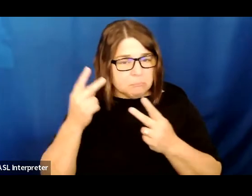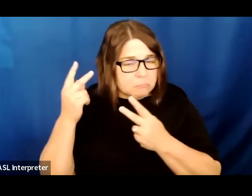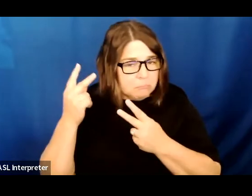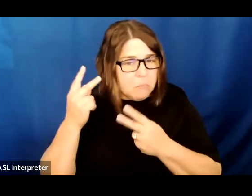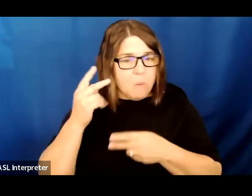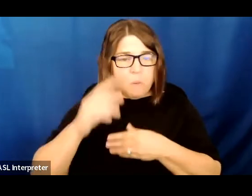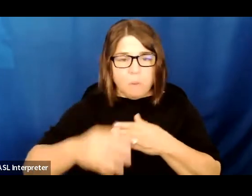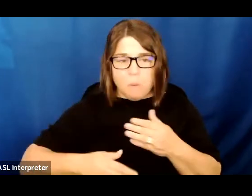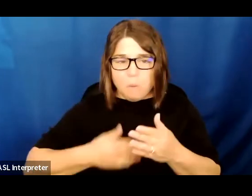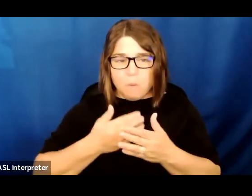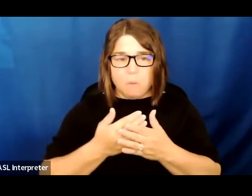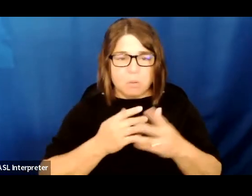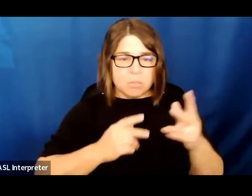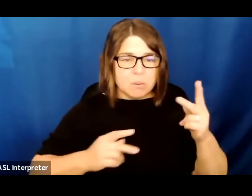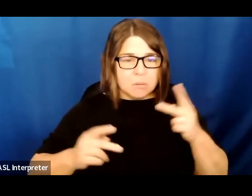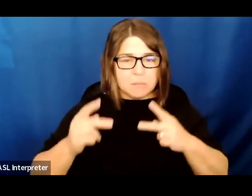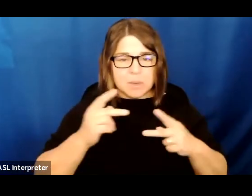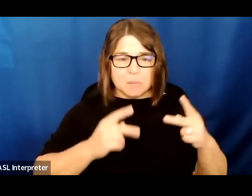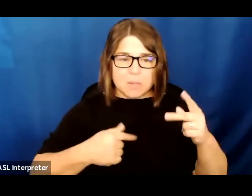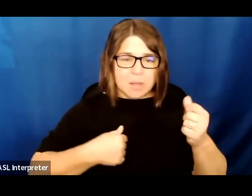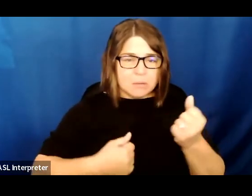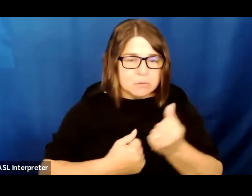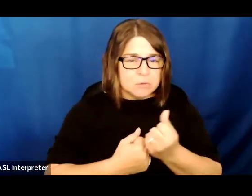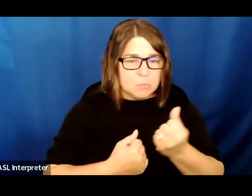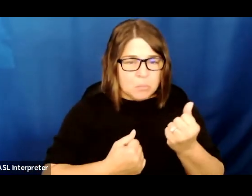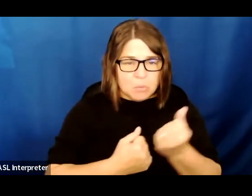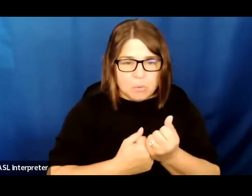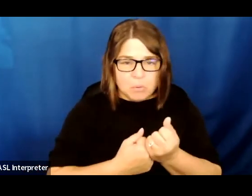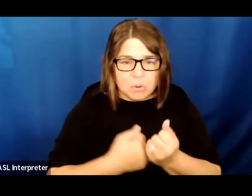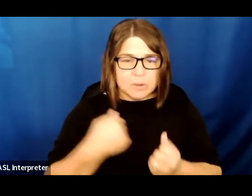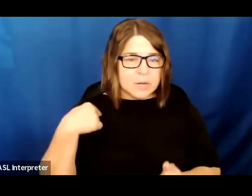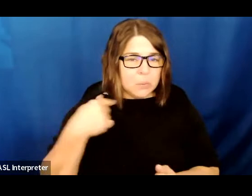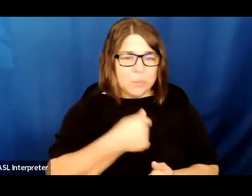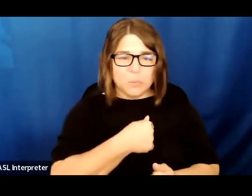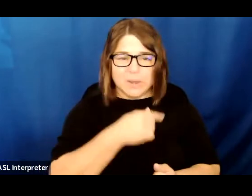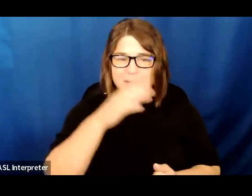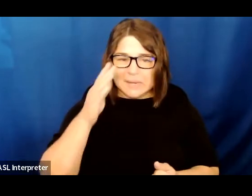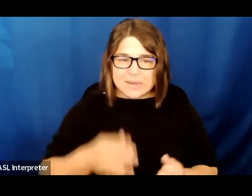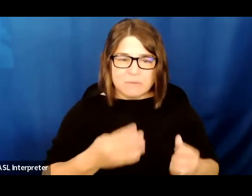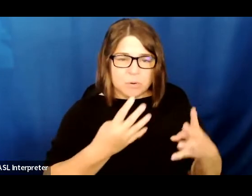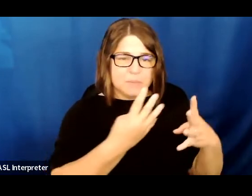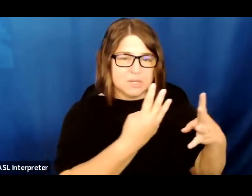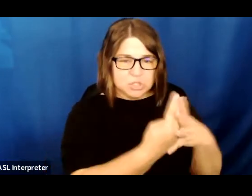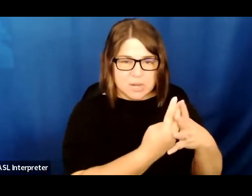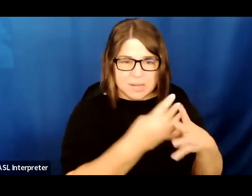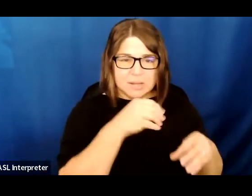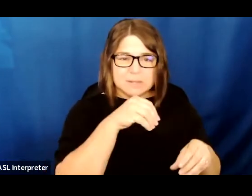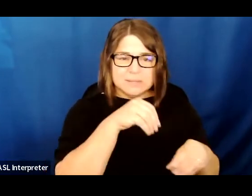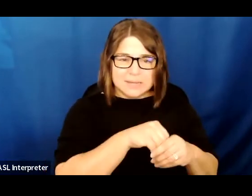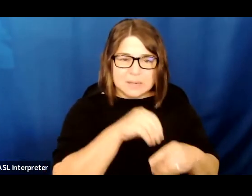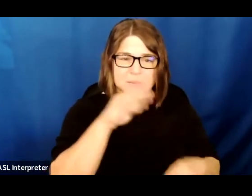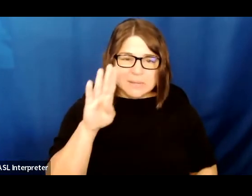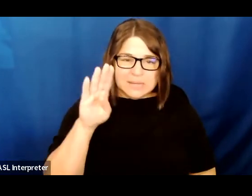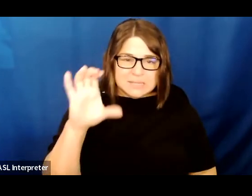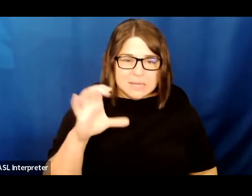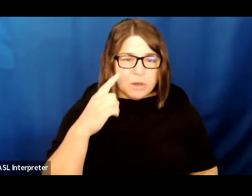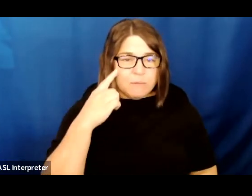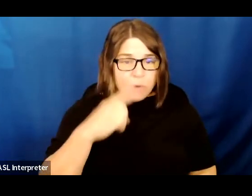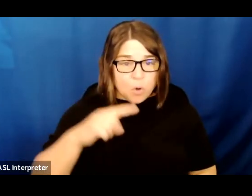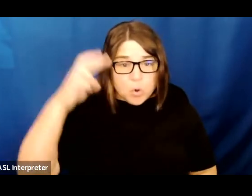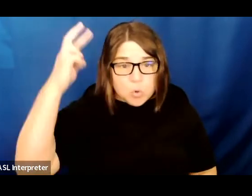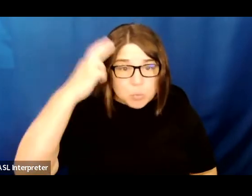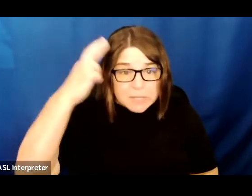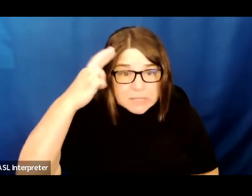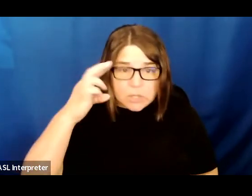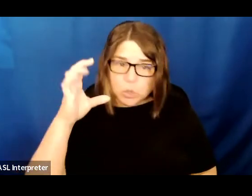I feel I've support that will never be jailed in BC, simply forsaken safety